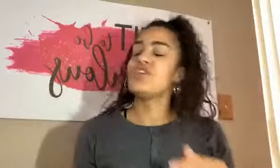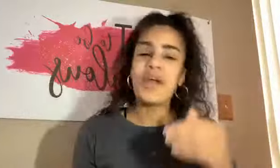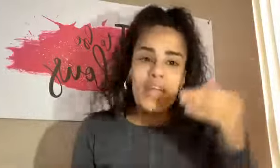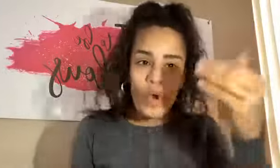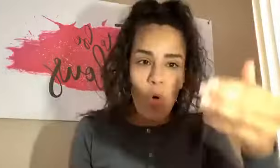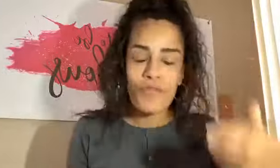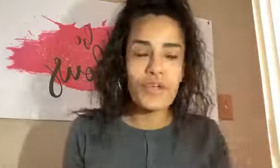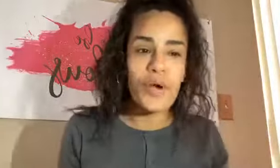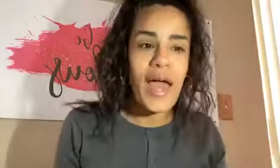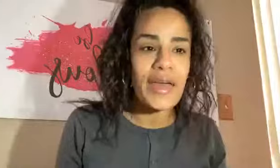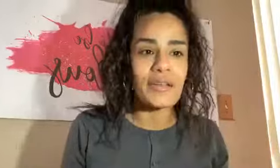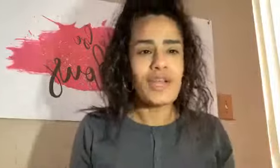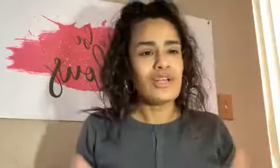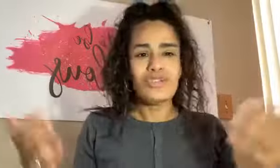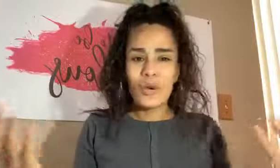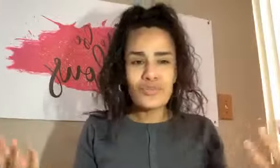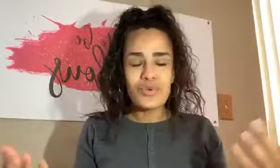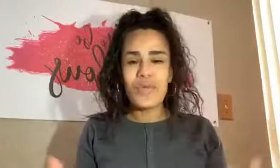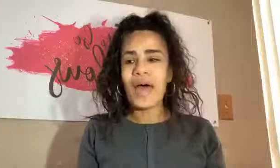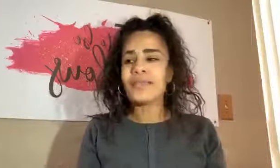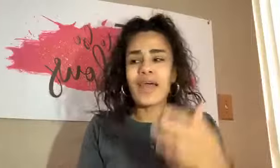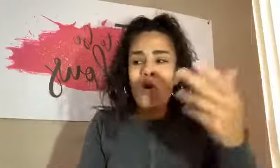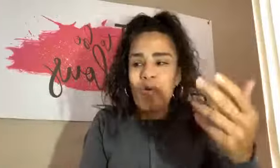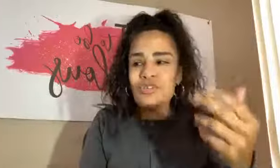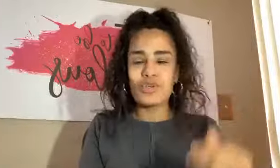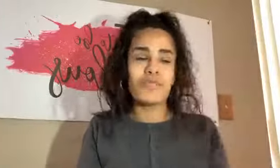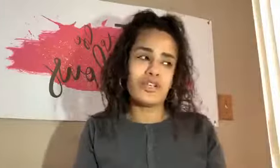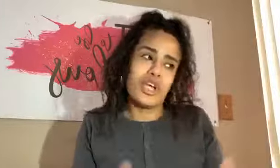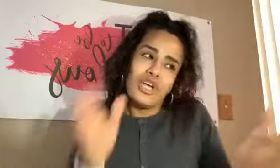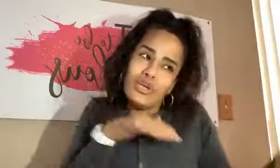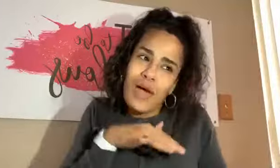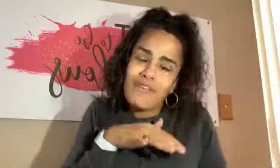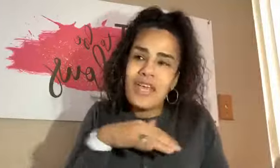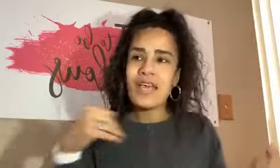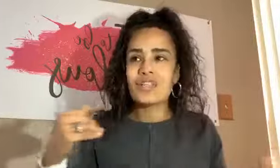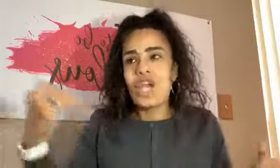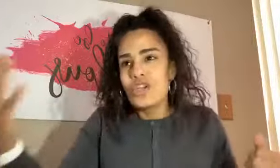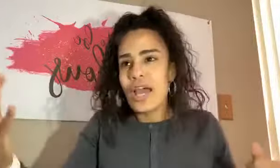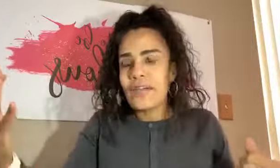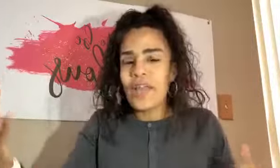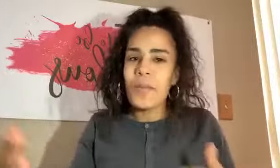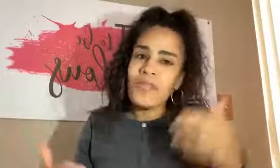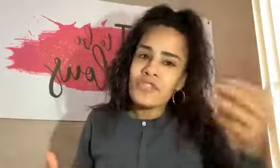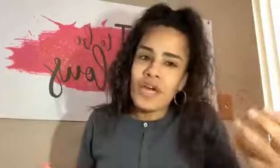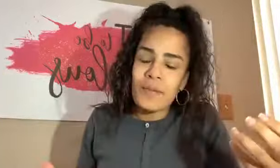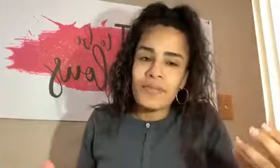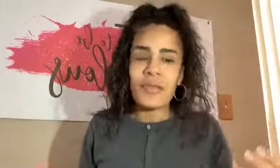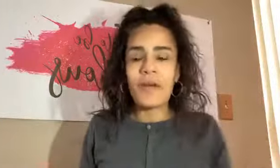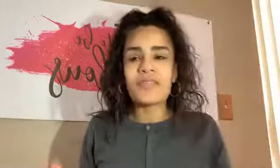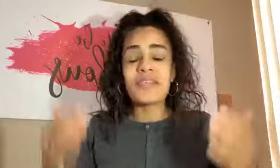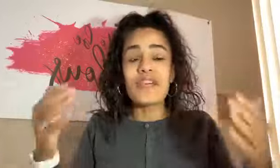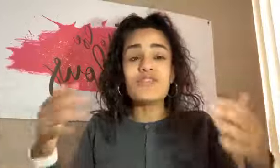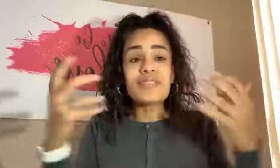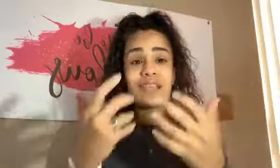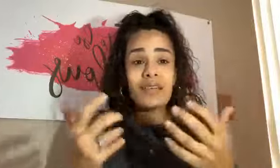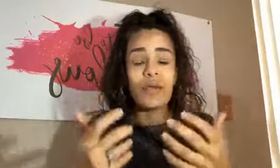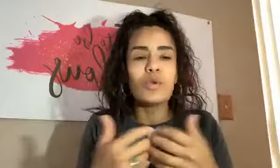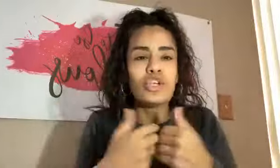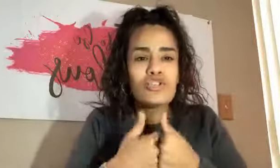you're in over your head. Don't do that. That costs too much. You have kids. You got to think about this. got to think about this. And then you're sitting there with your